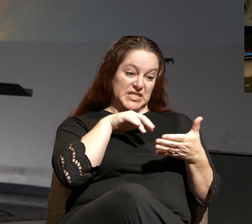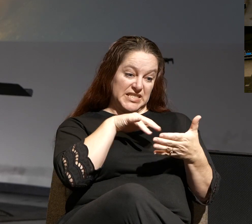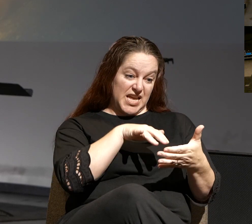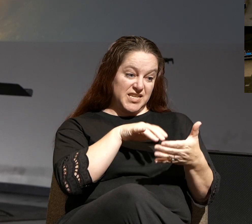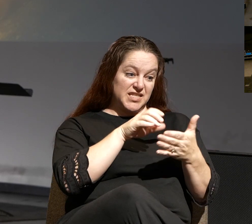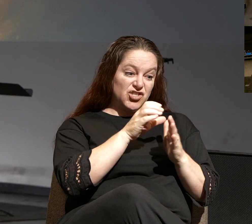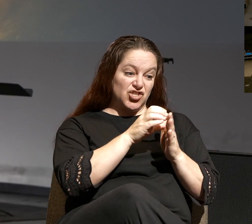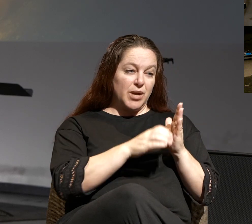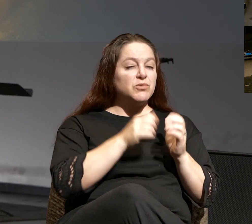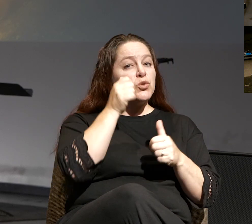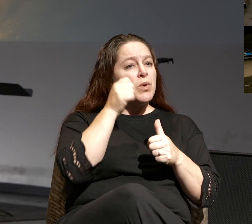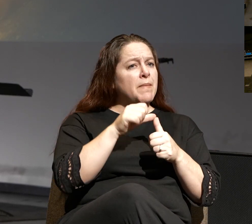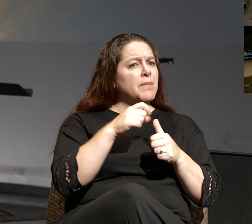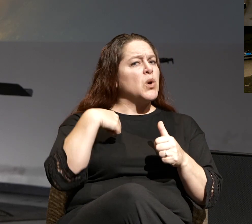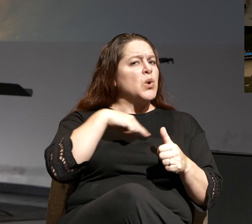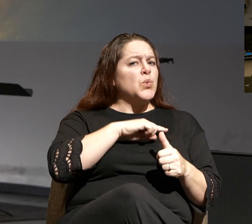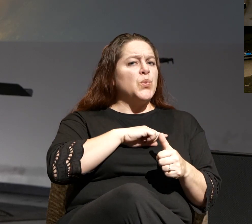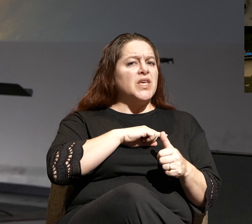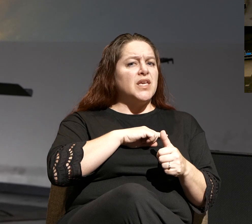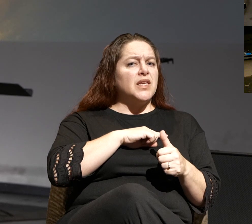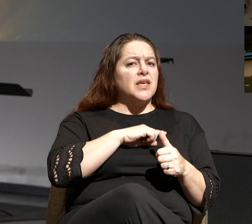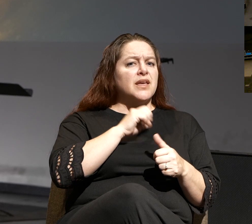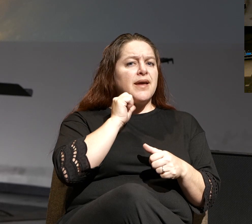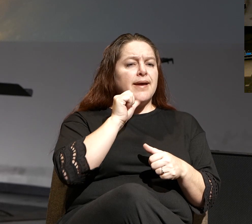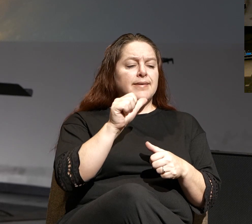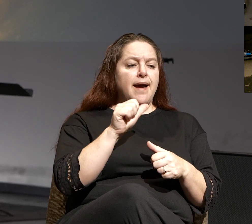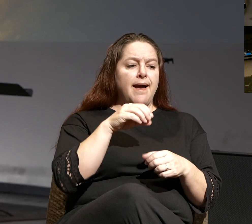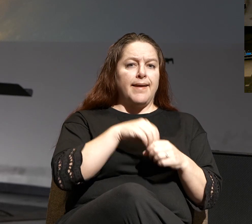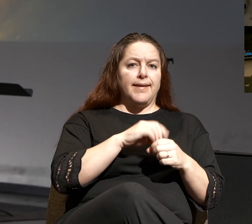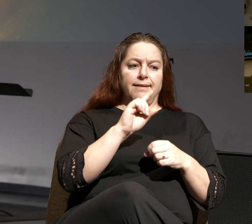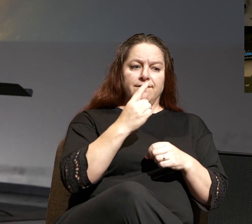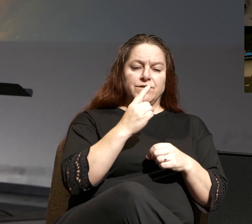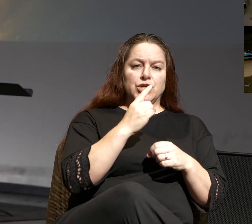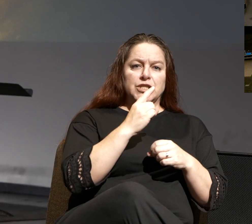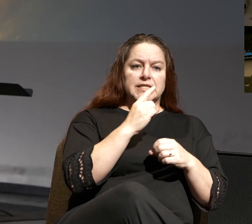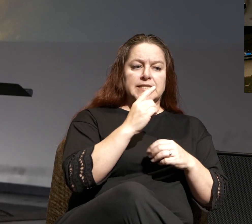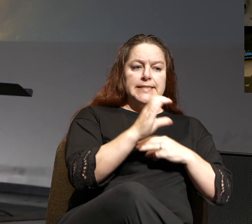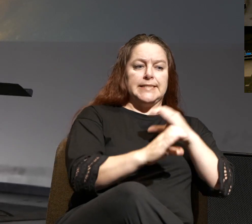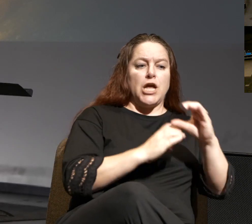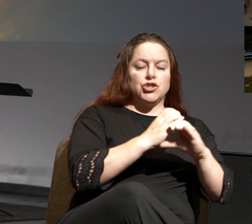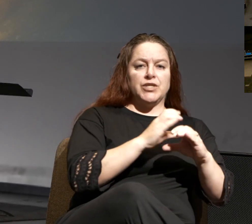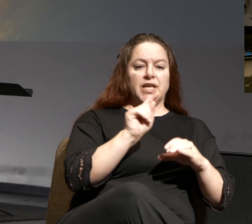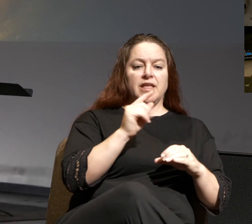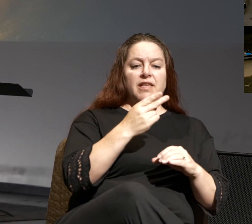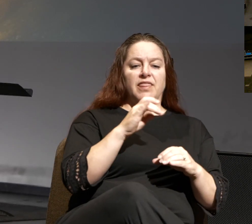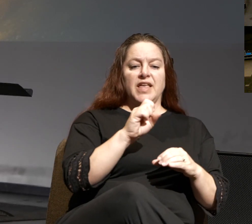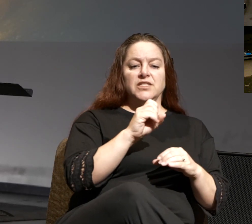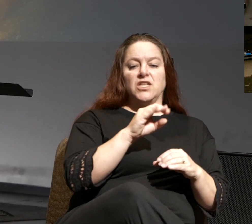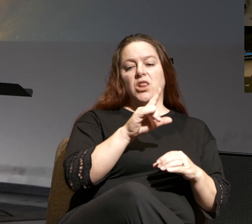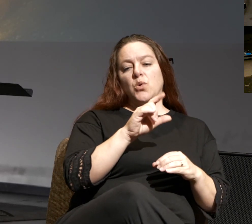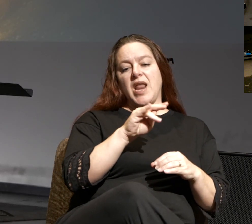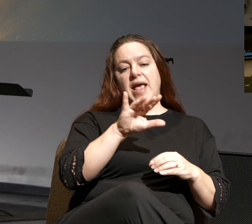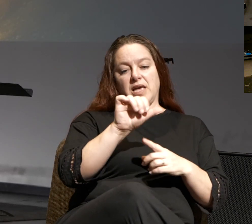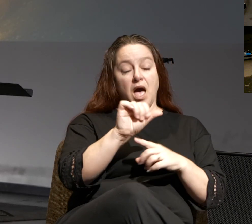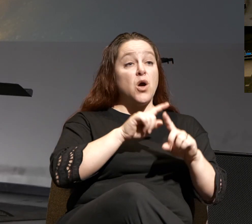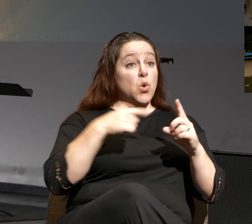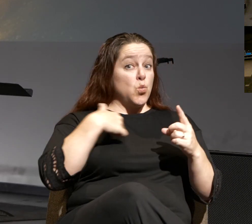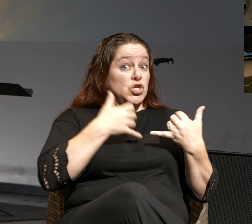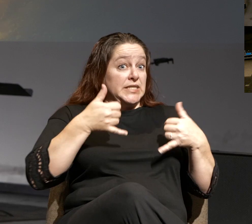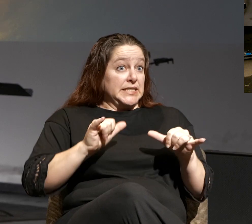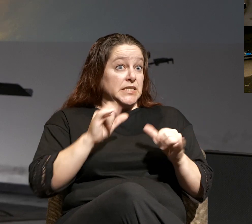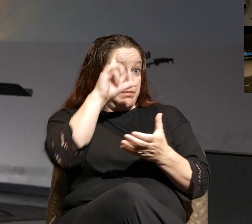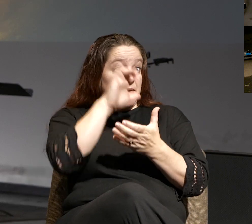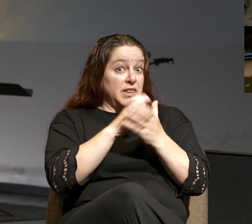let's keep in mind that even though we are not in first century Thessalonica, we are still believers that are